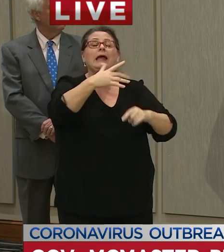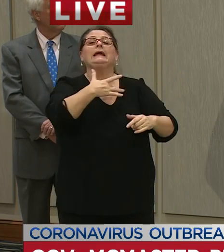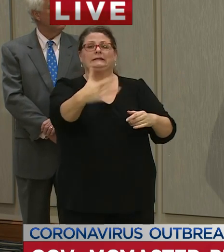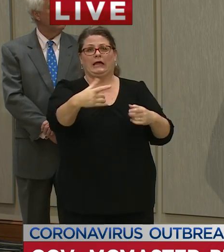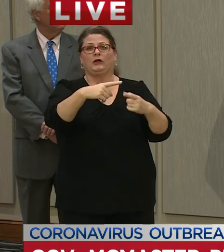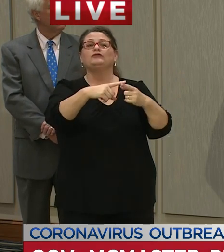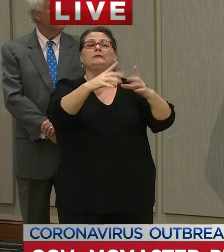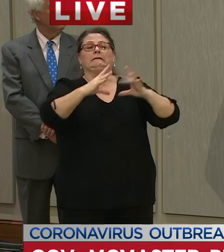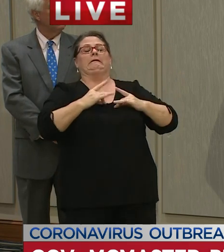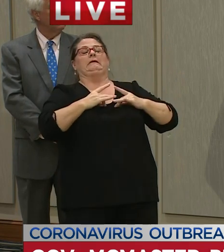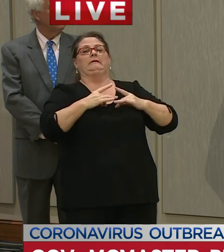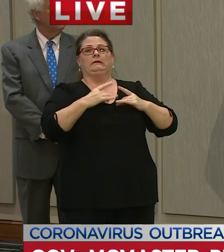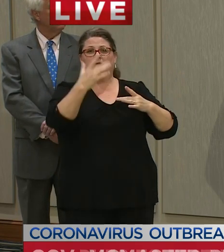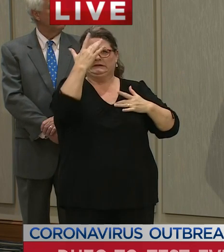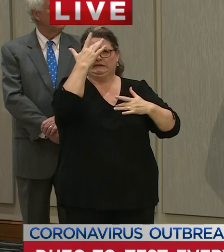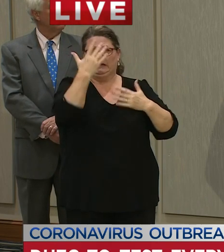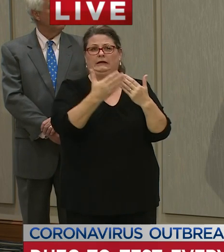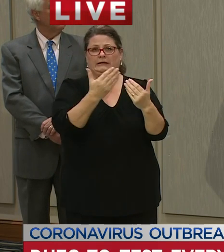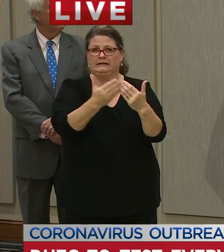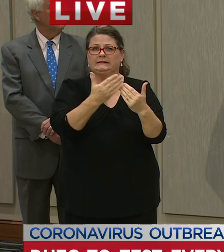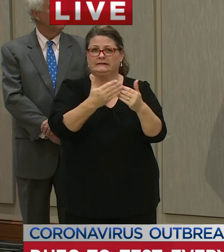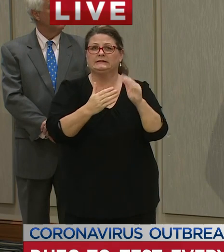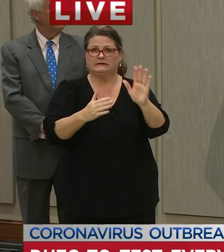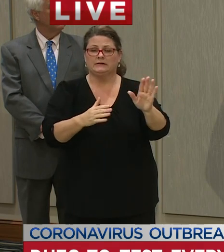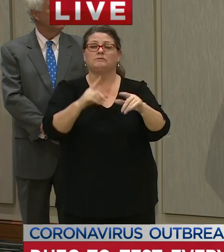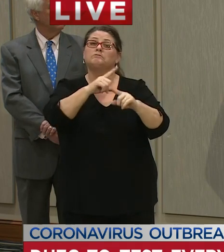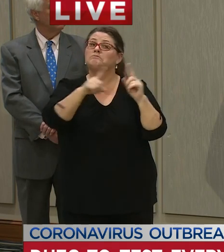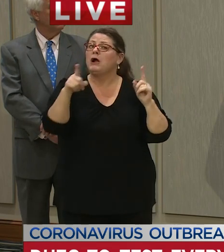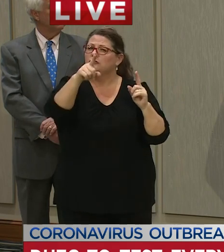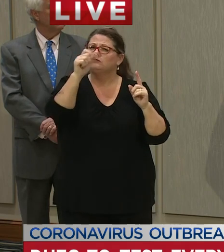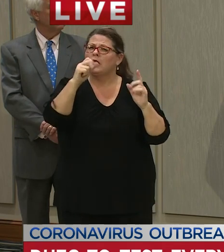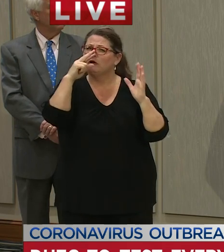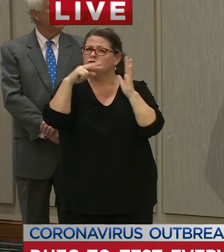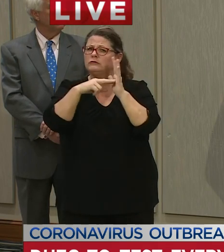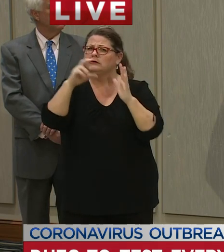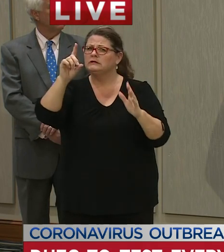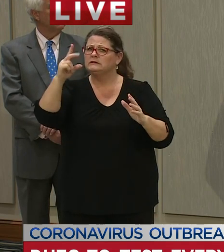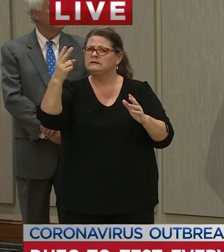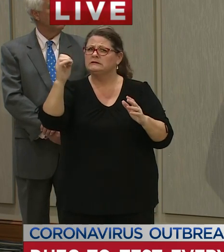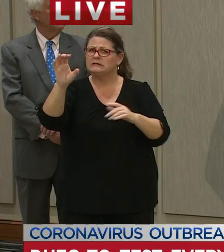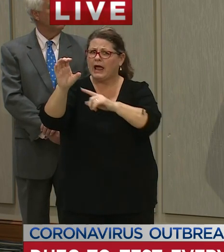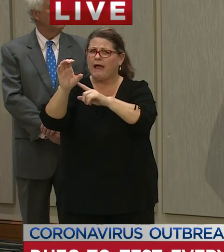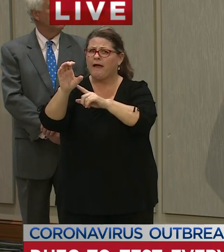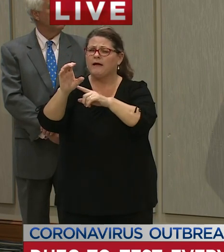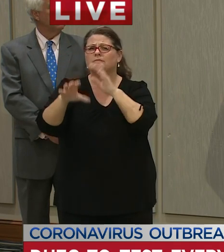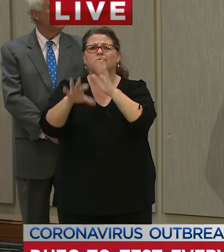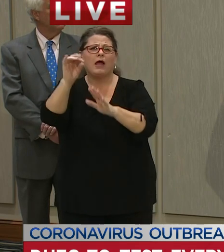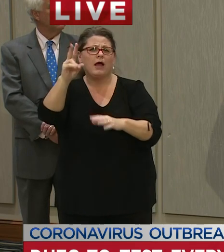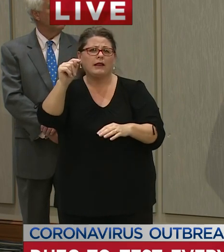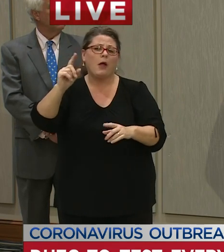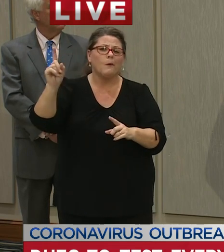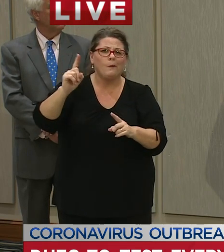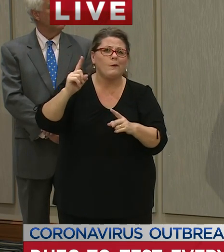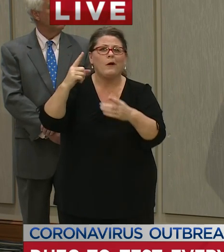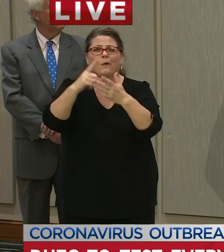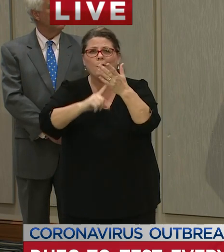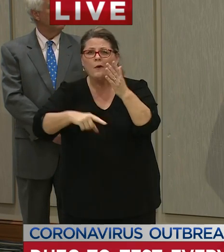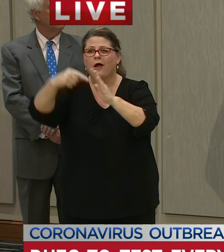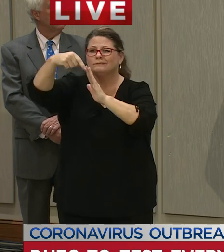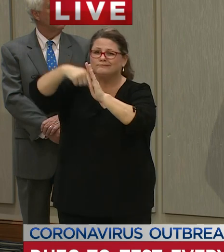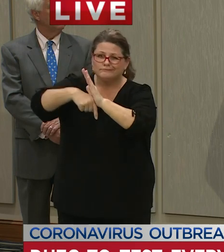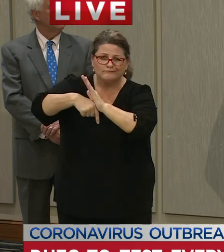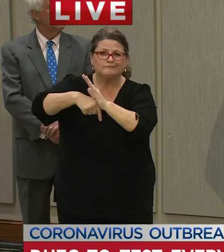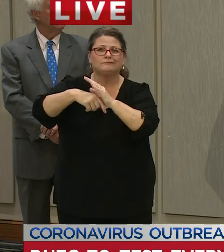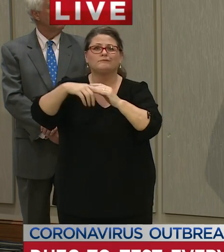able to see as you can now on the DHEC website exactly where that testing is going on and it costs